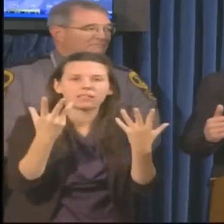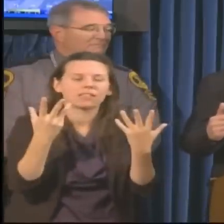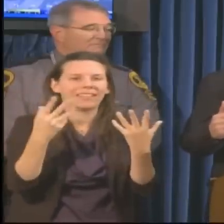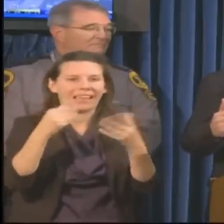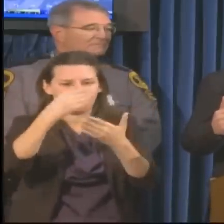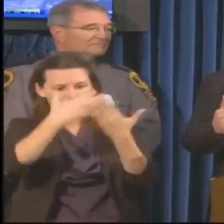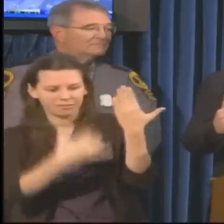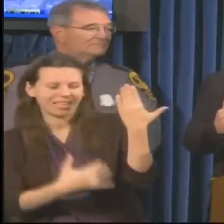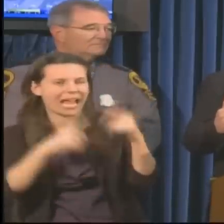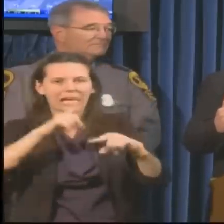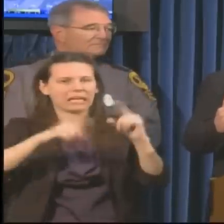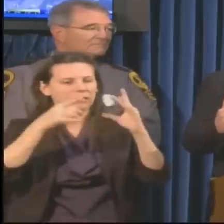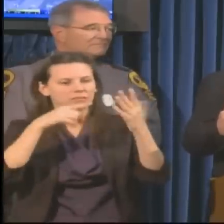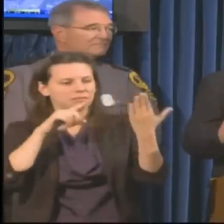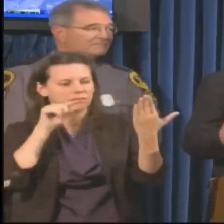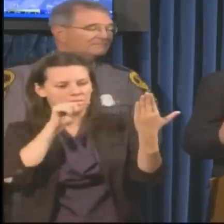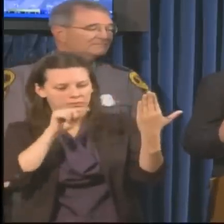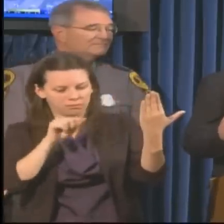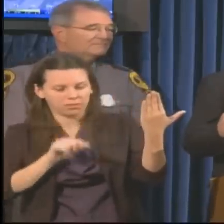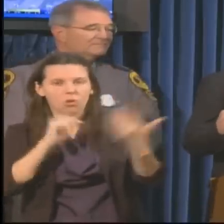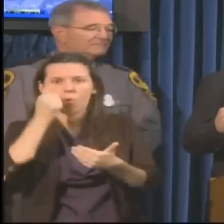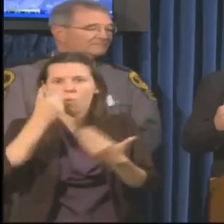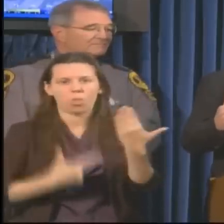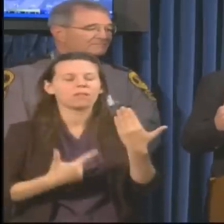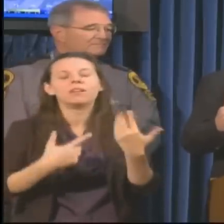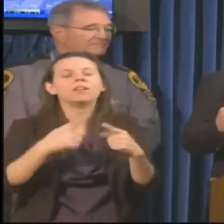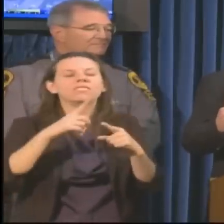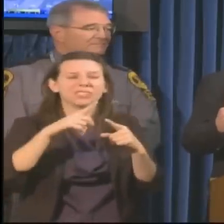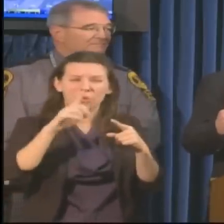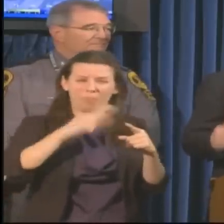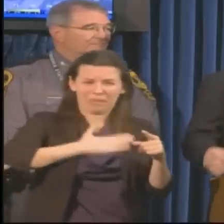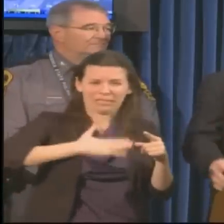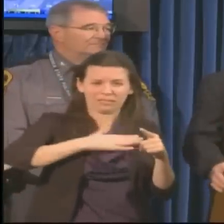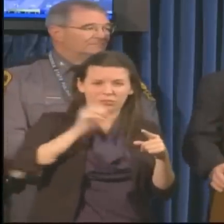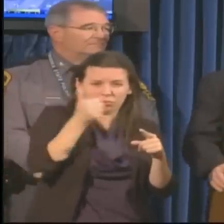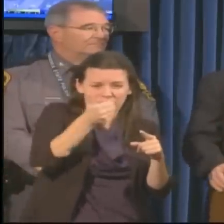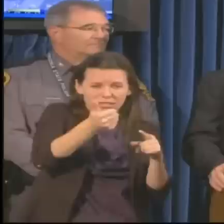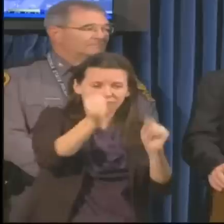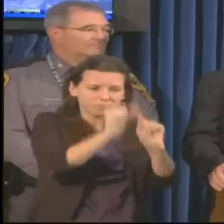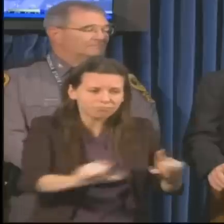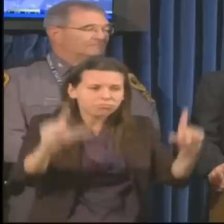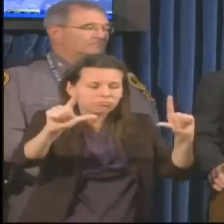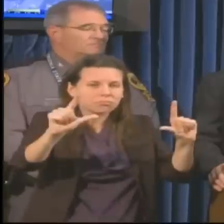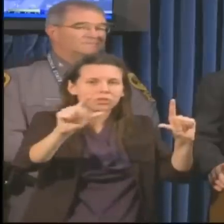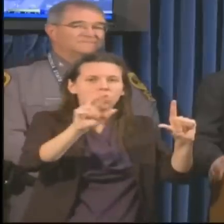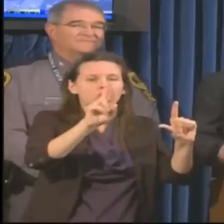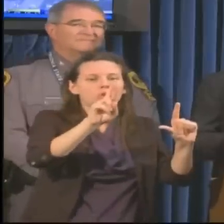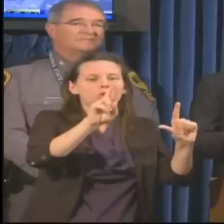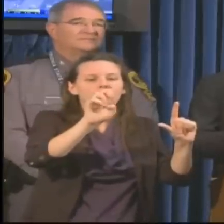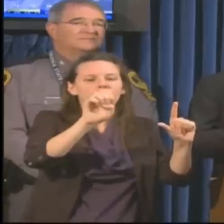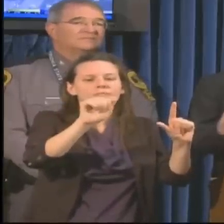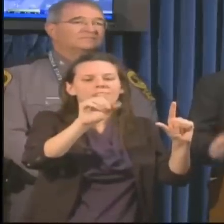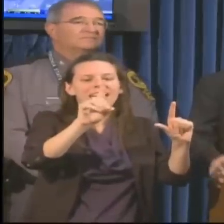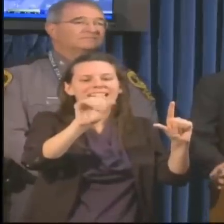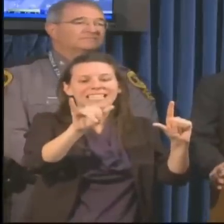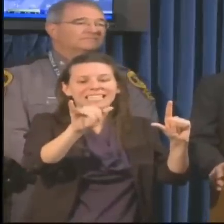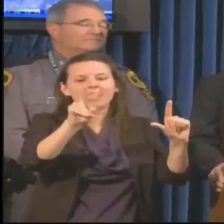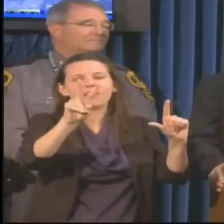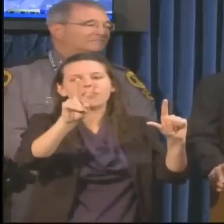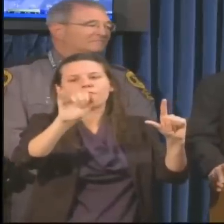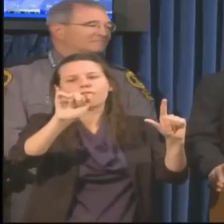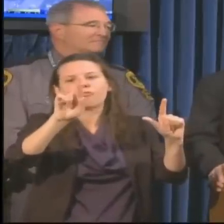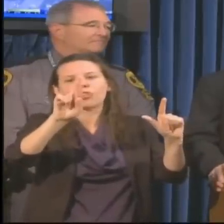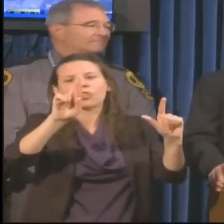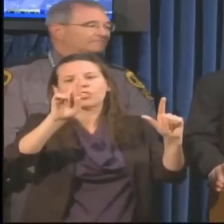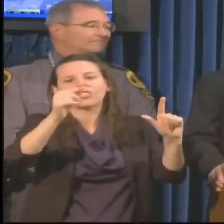please look at the websites, look at readyvirginia.org, and there will be multiple listings